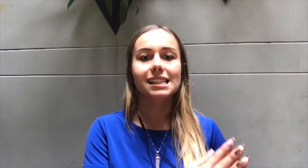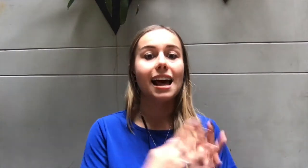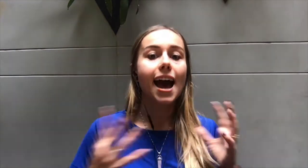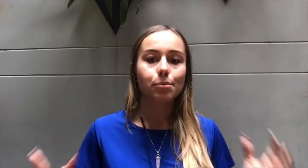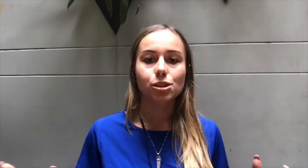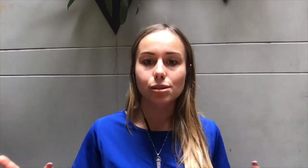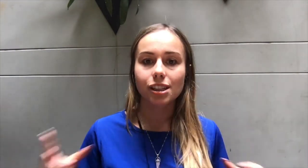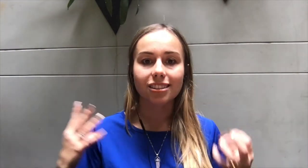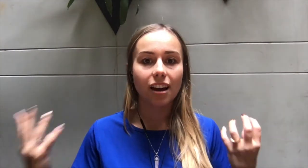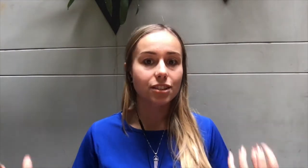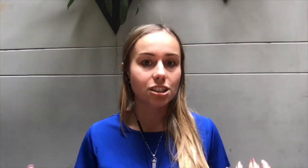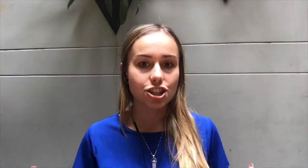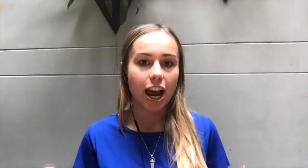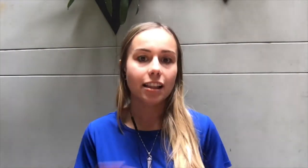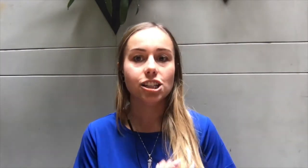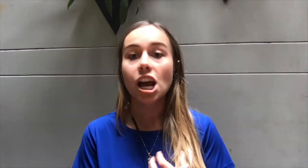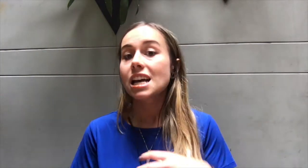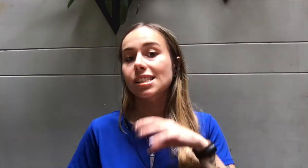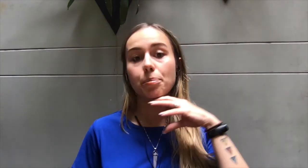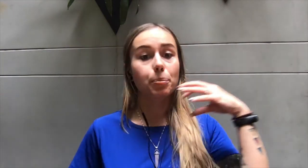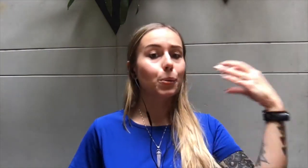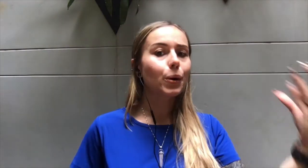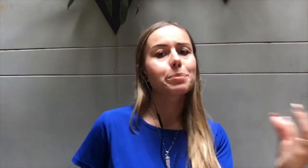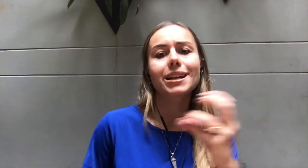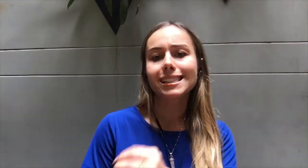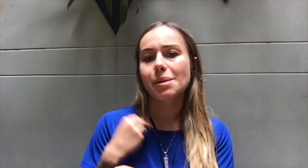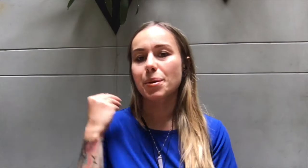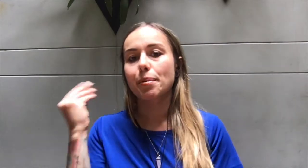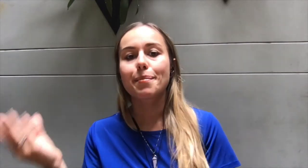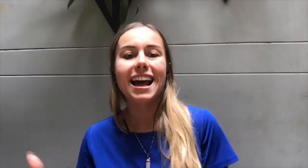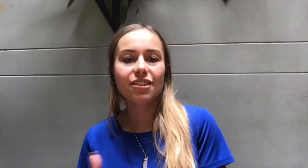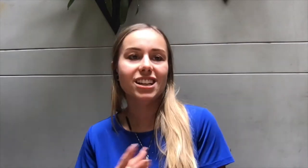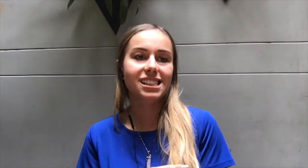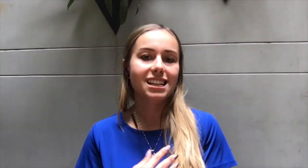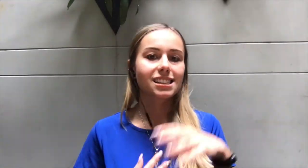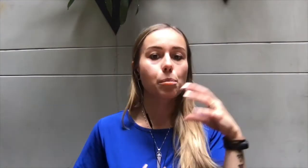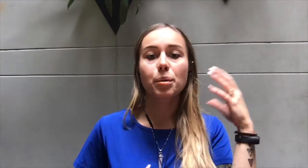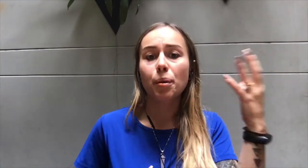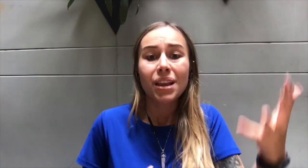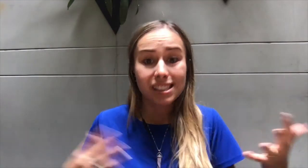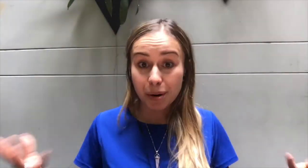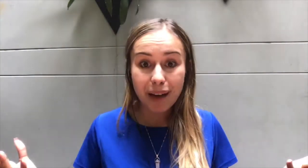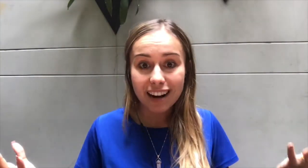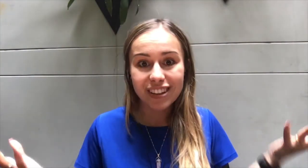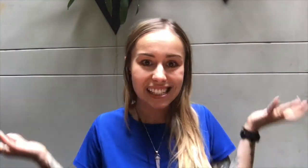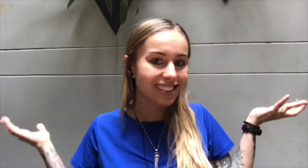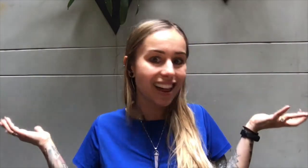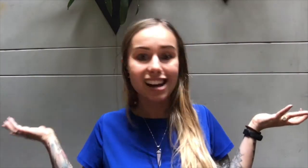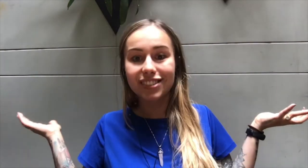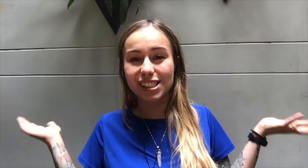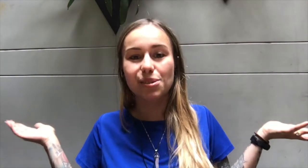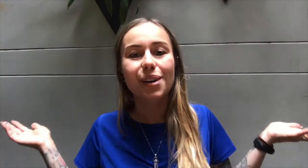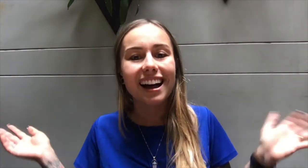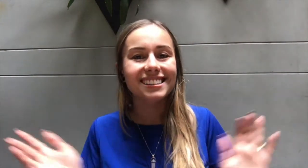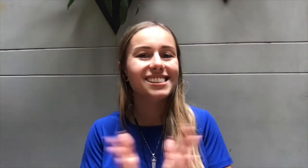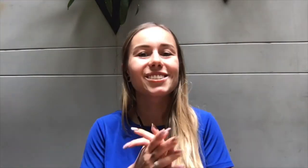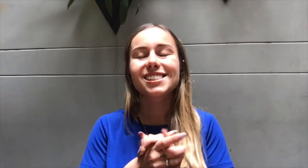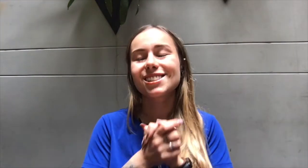that absolutely loved the challenge. Some people won money, some people manifested it. Some people, someone manifested love as well. So it's just,